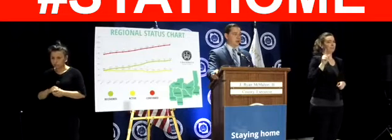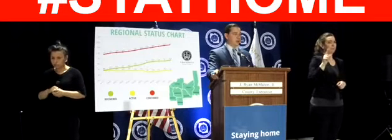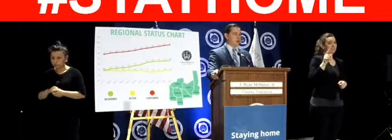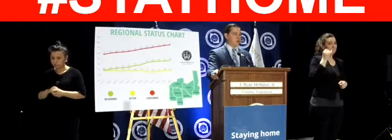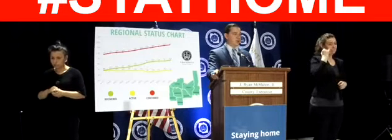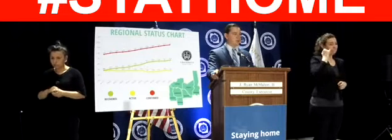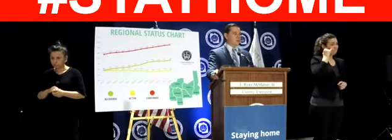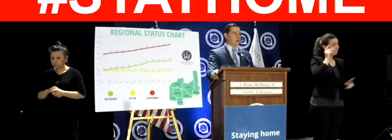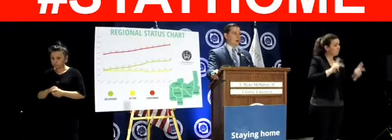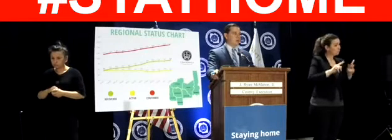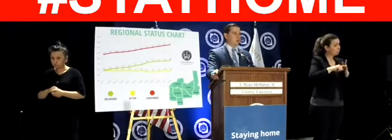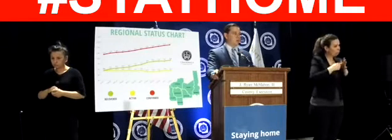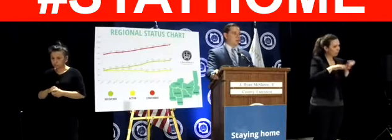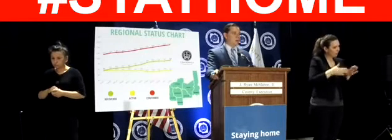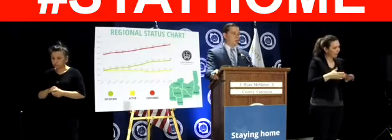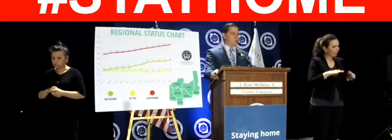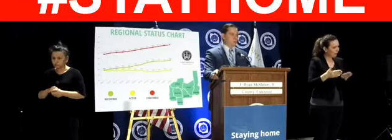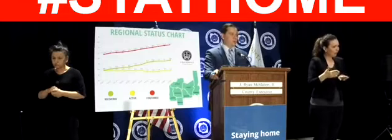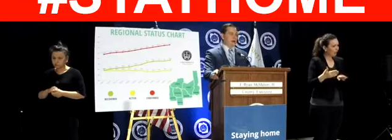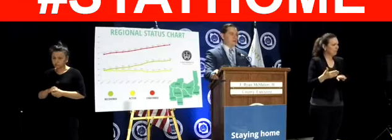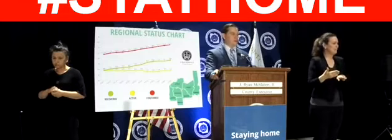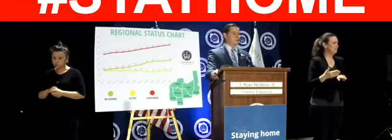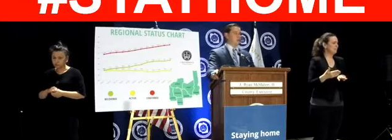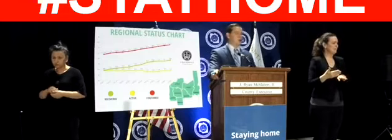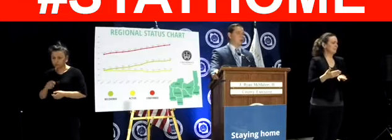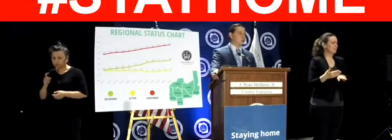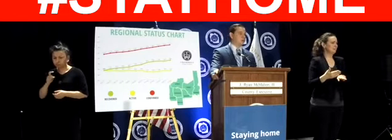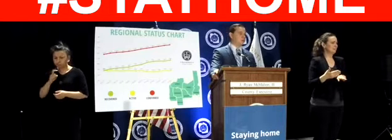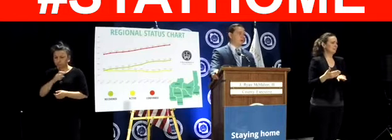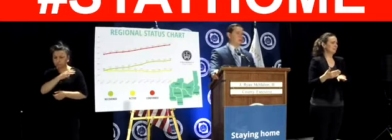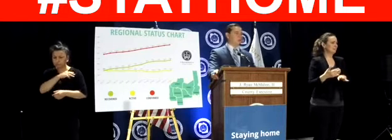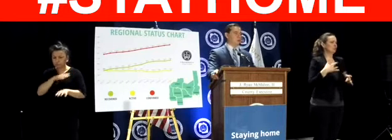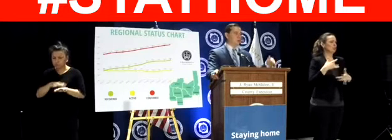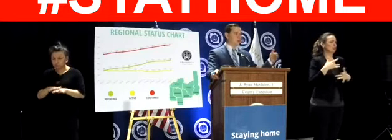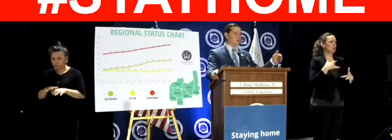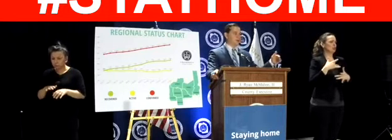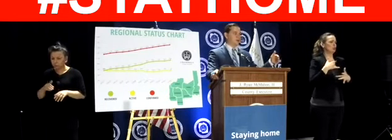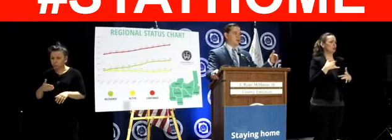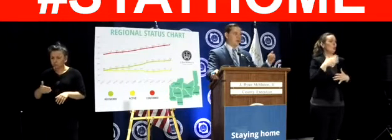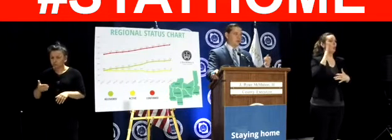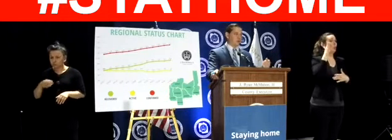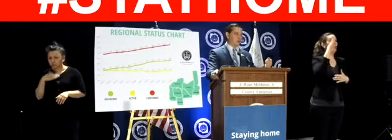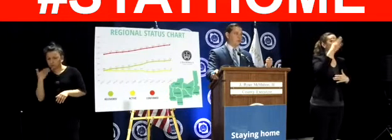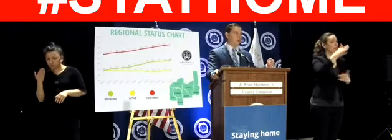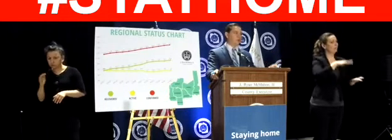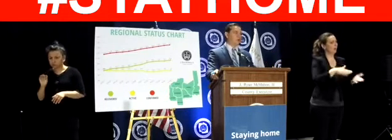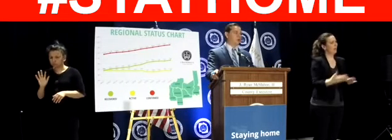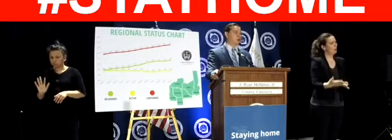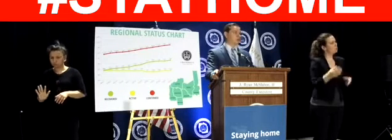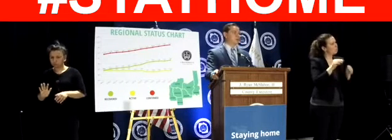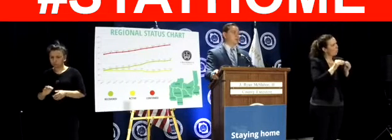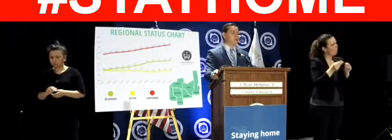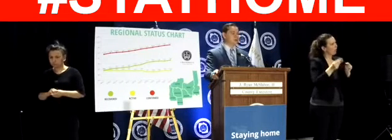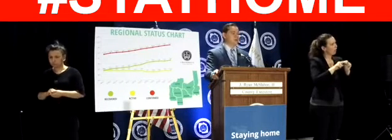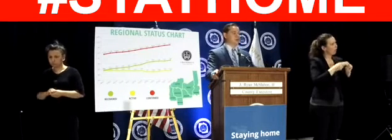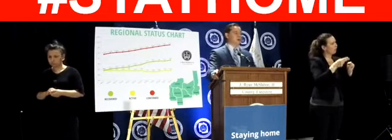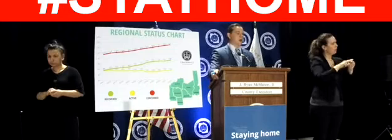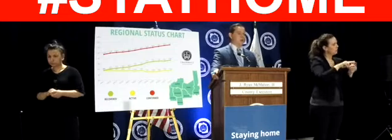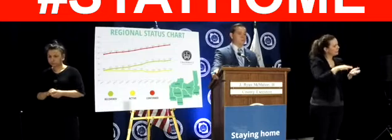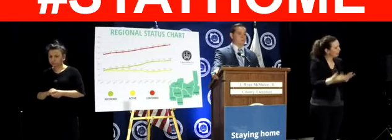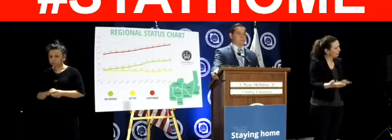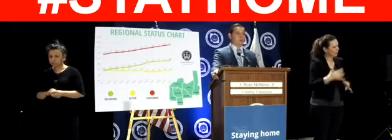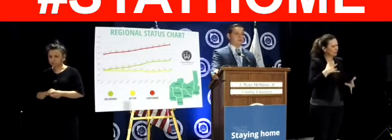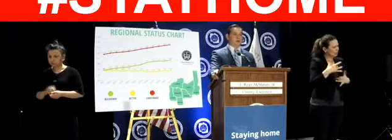at the demographics and where the positives are coming from now. They were 27, now they're 34, over 60.